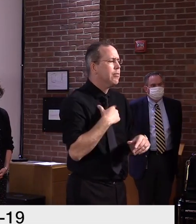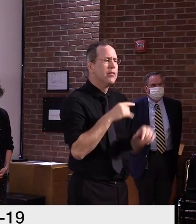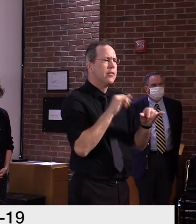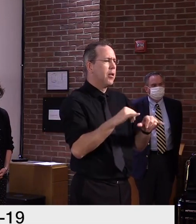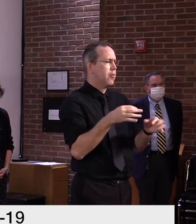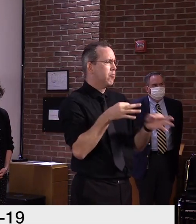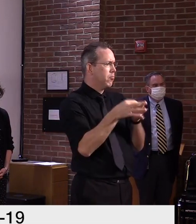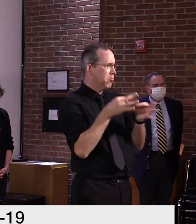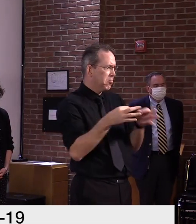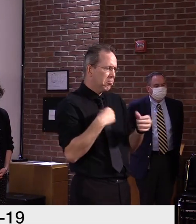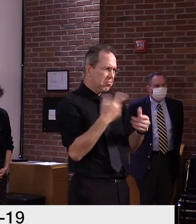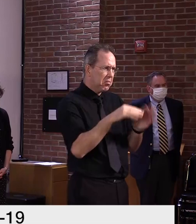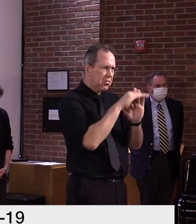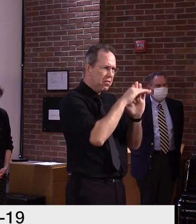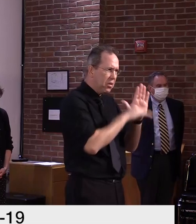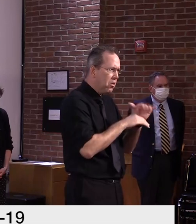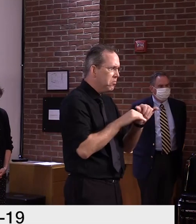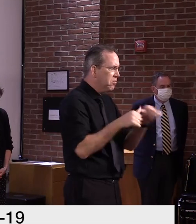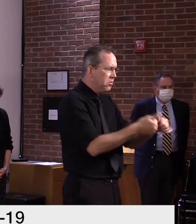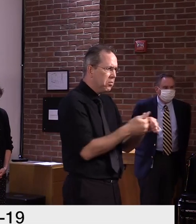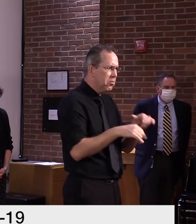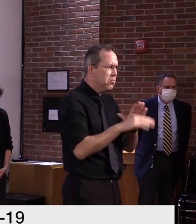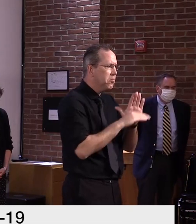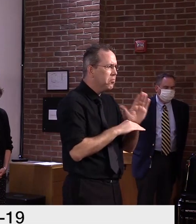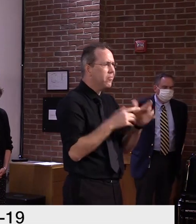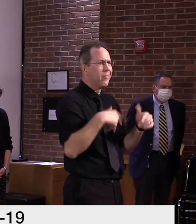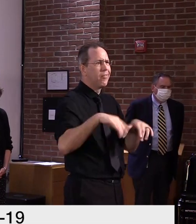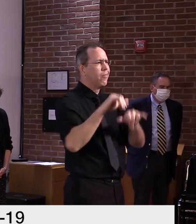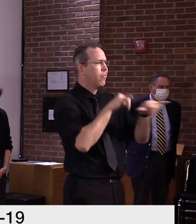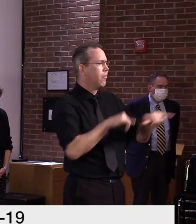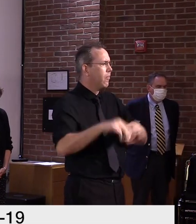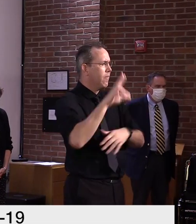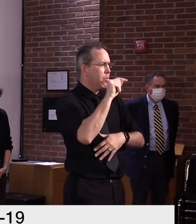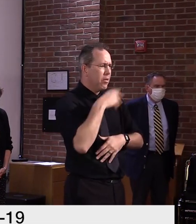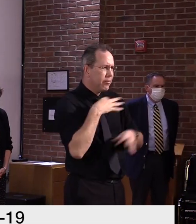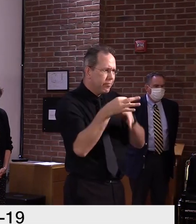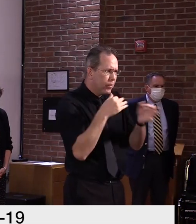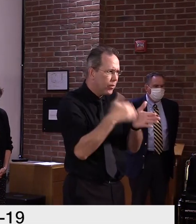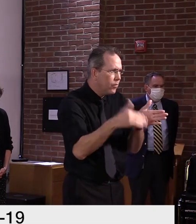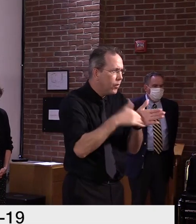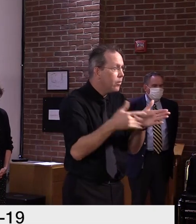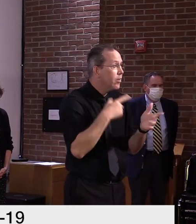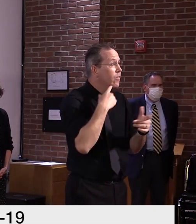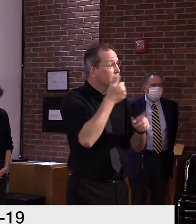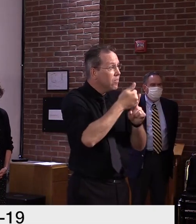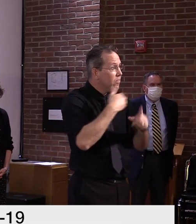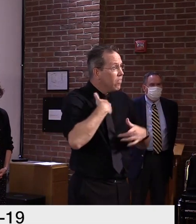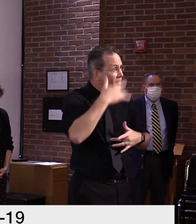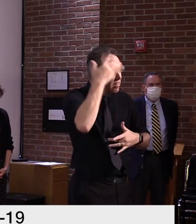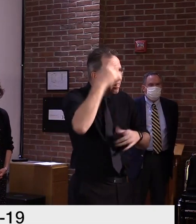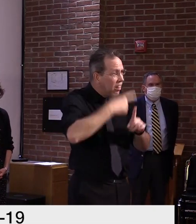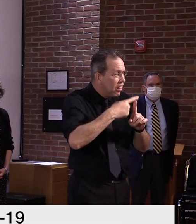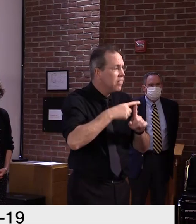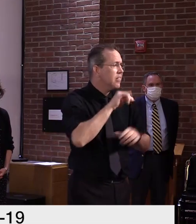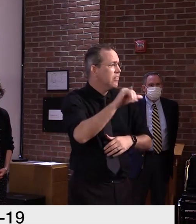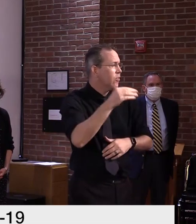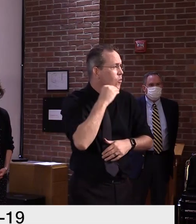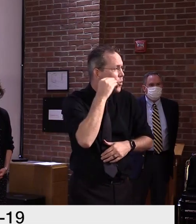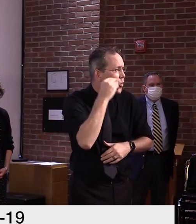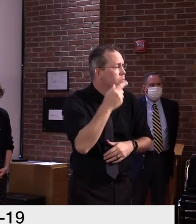all Vermonters to prevent the spread of COVID-19. Wear a face mask around others if you are able.